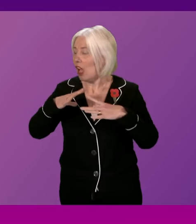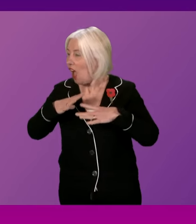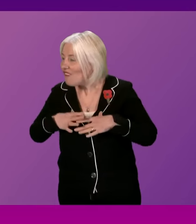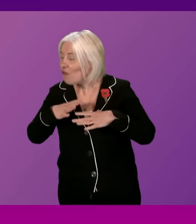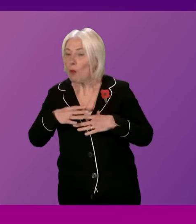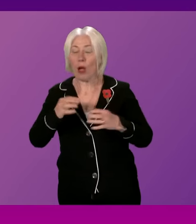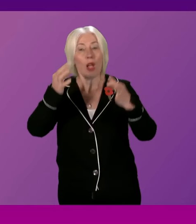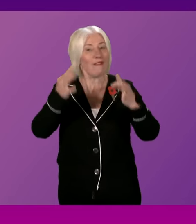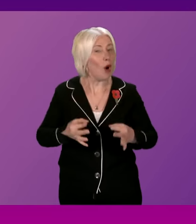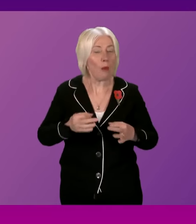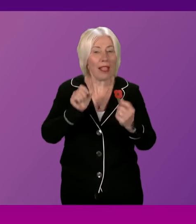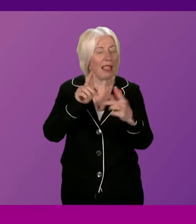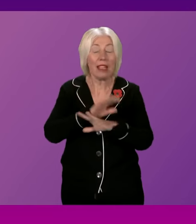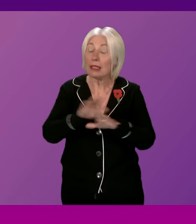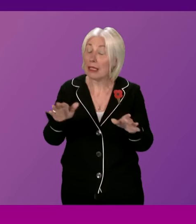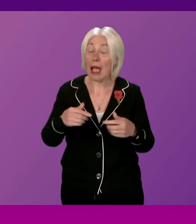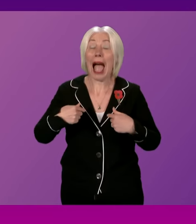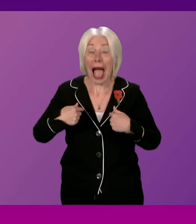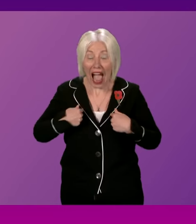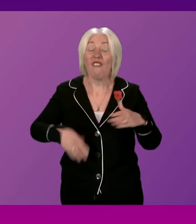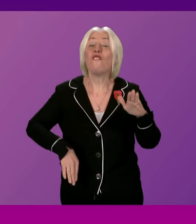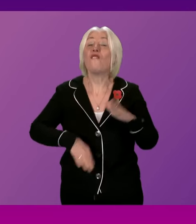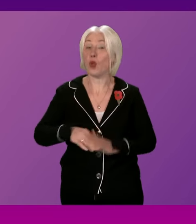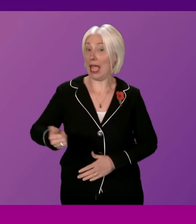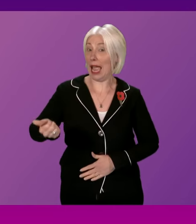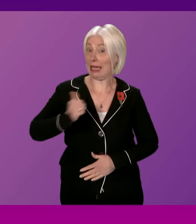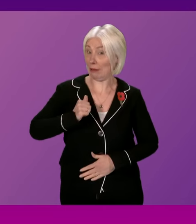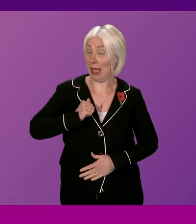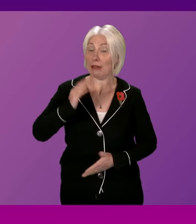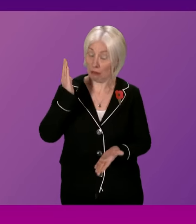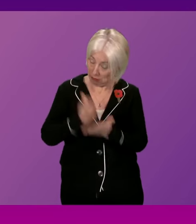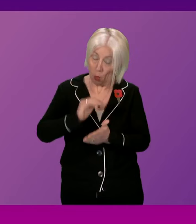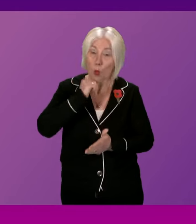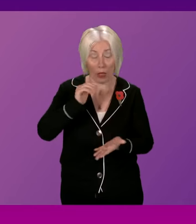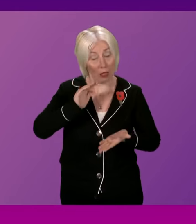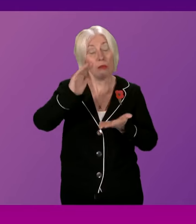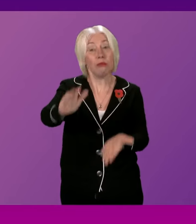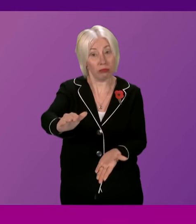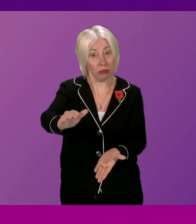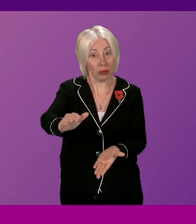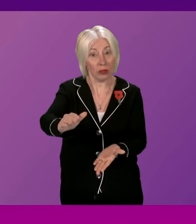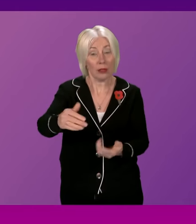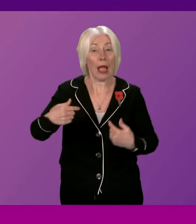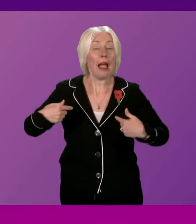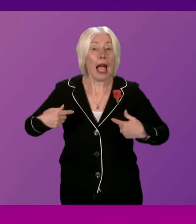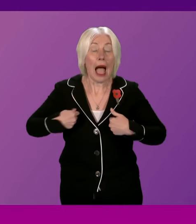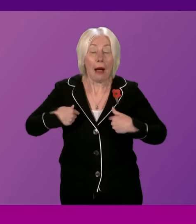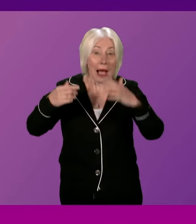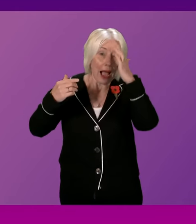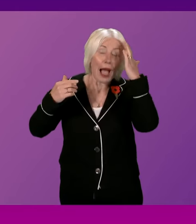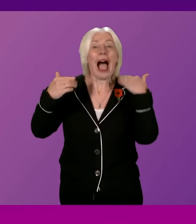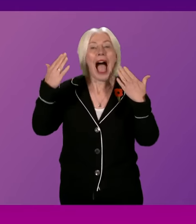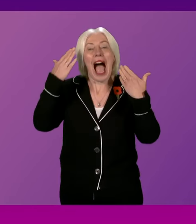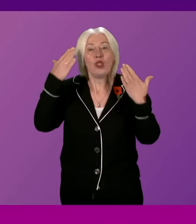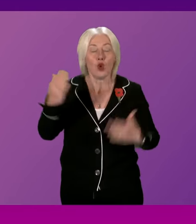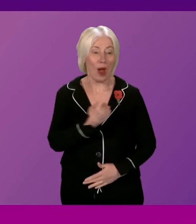formal communication, it's fully my expectation that that is handed over. Now, of course, I do not have sight of